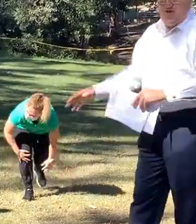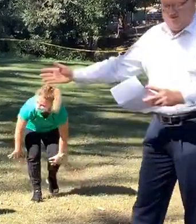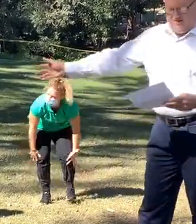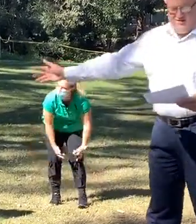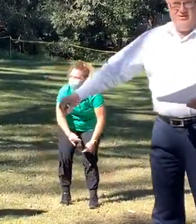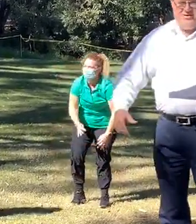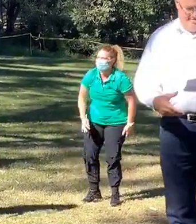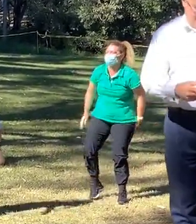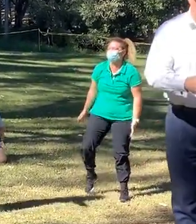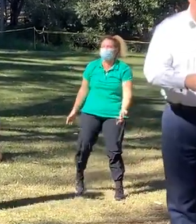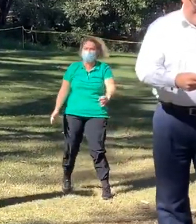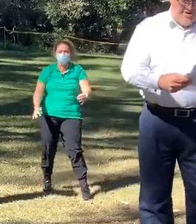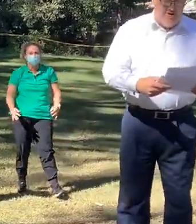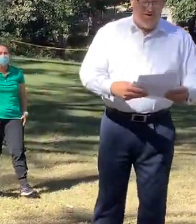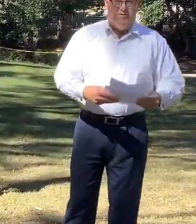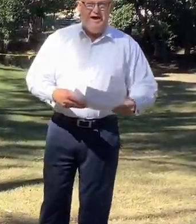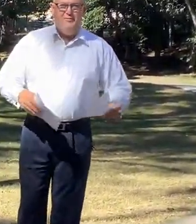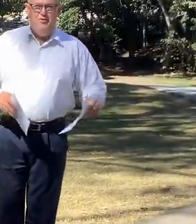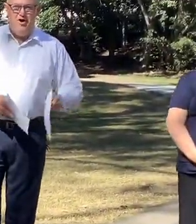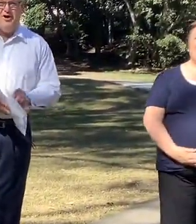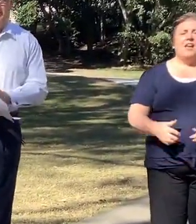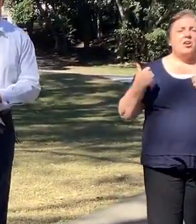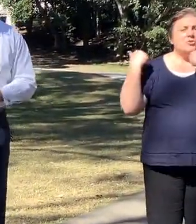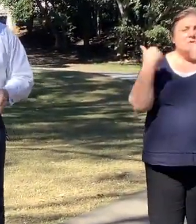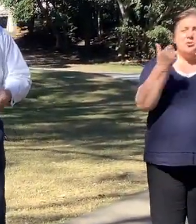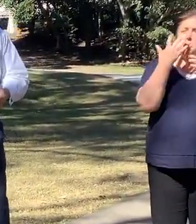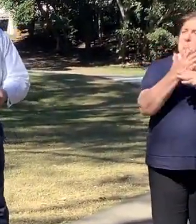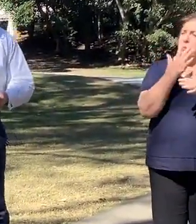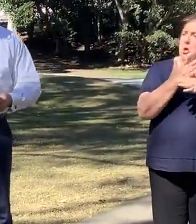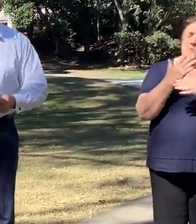work.